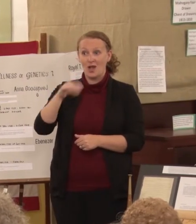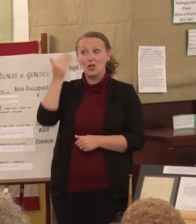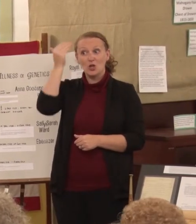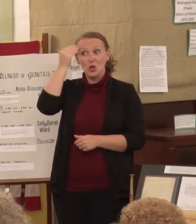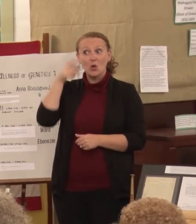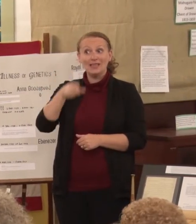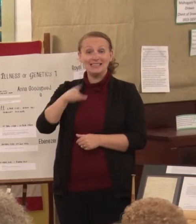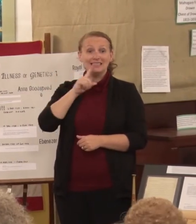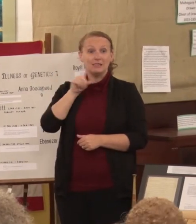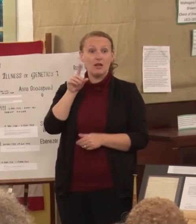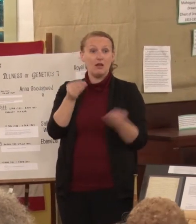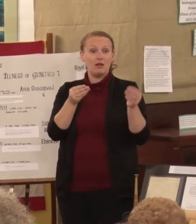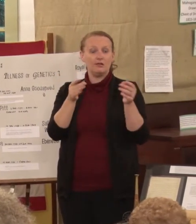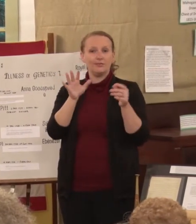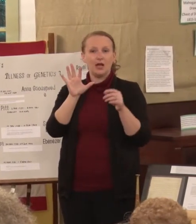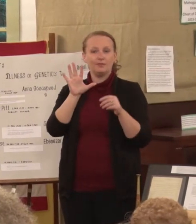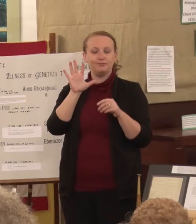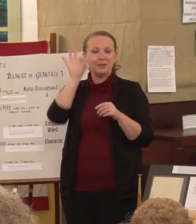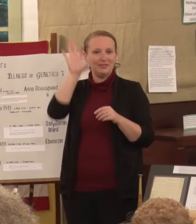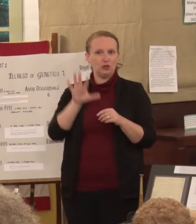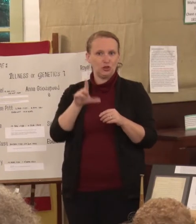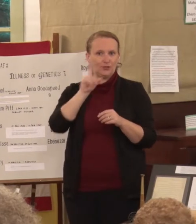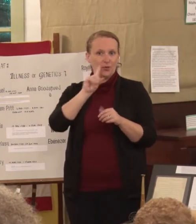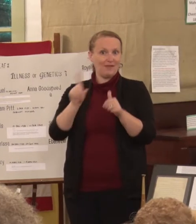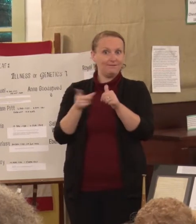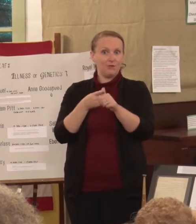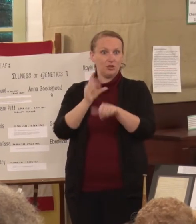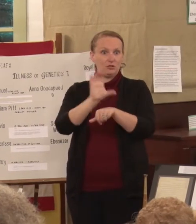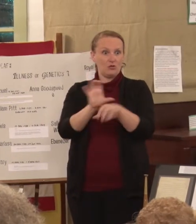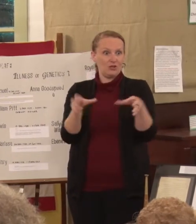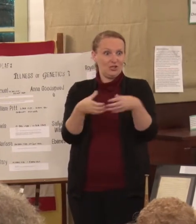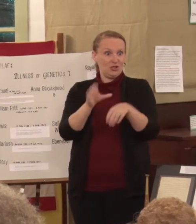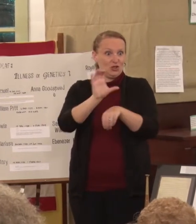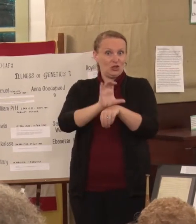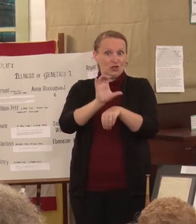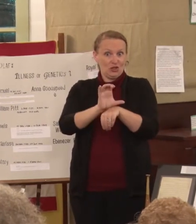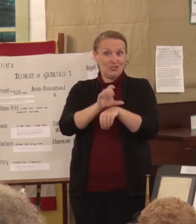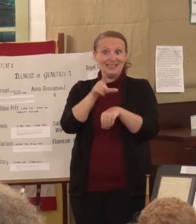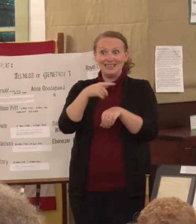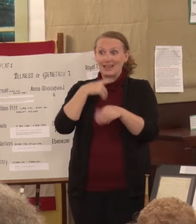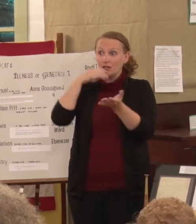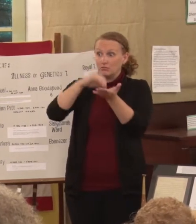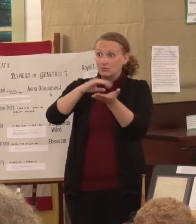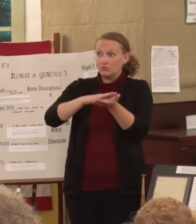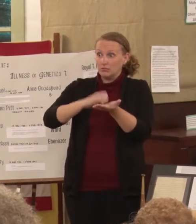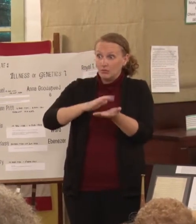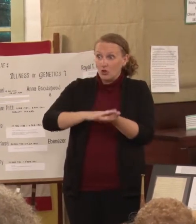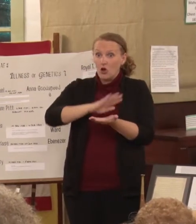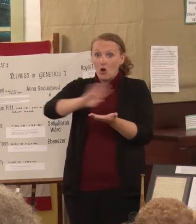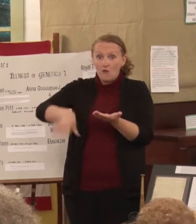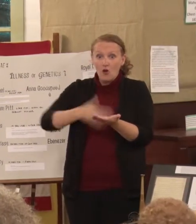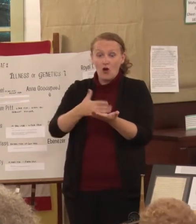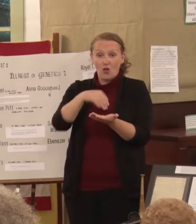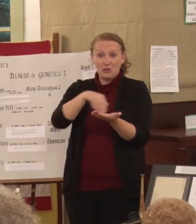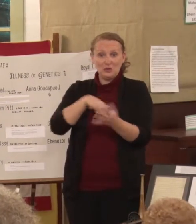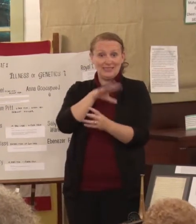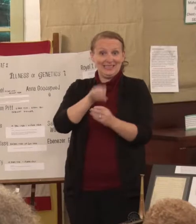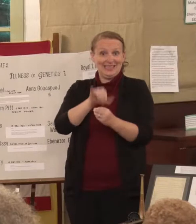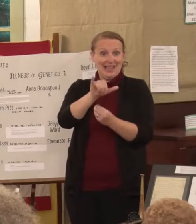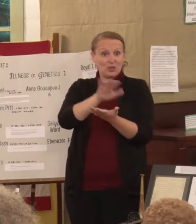here. He had the records of all the students that were in the school, and he had some of the curriculum. He had the curriculum. He